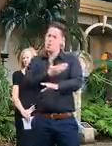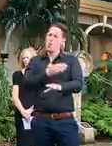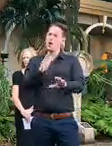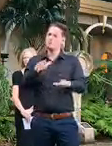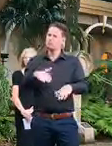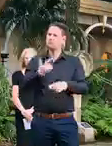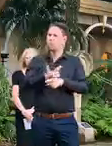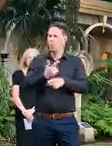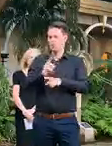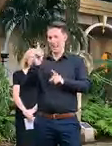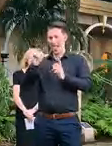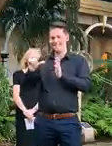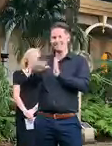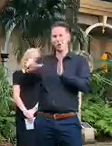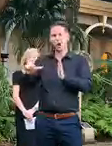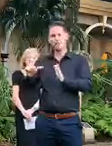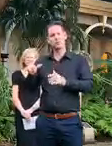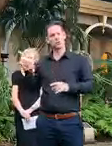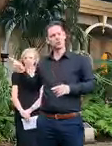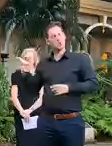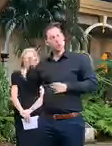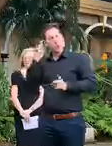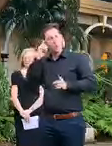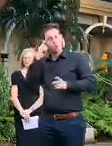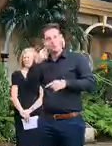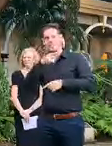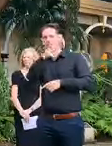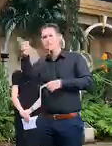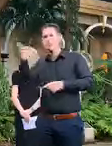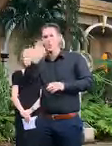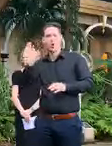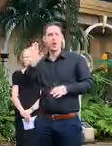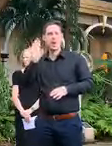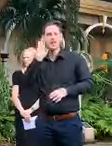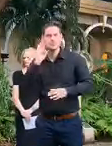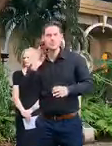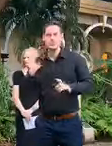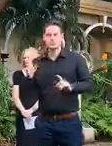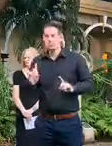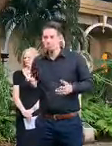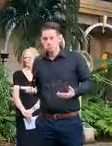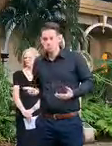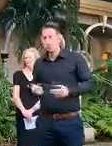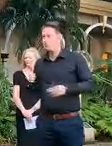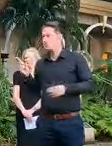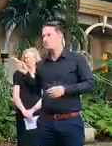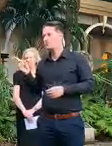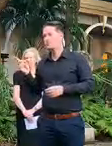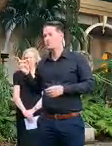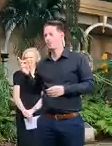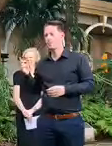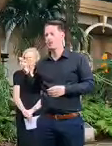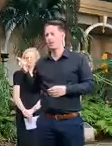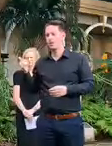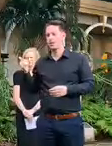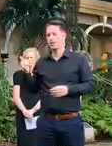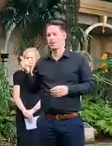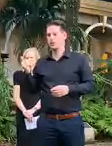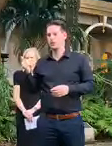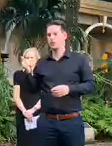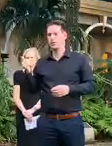i think what we're seeing is and it's been told to me by